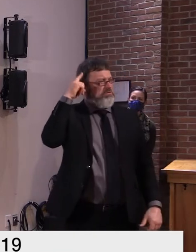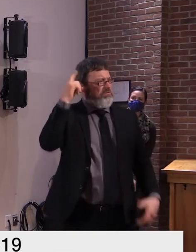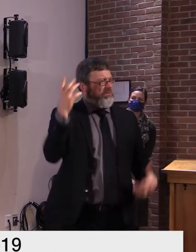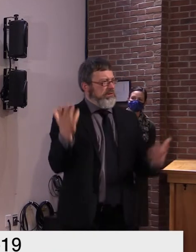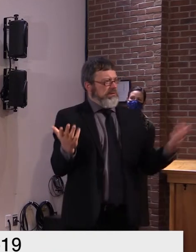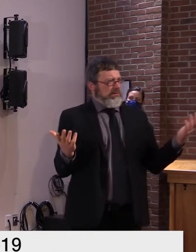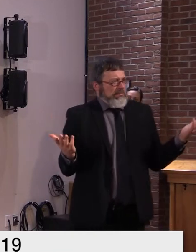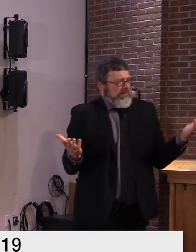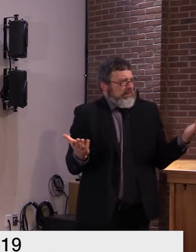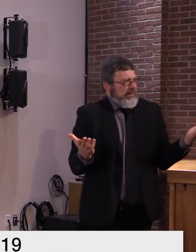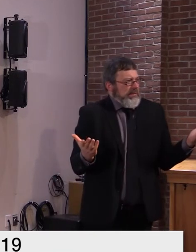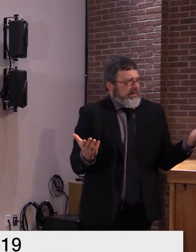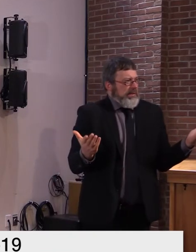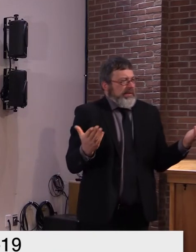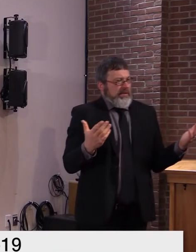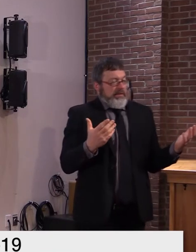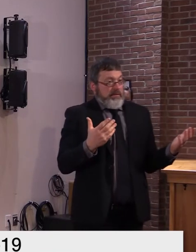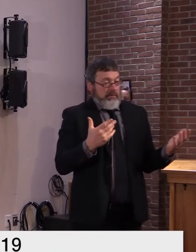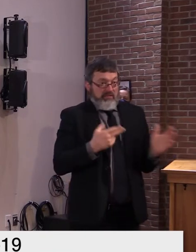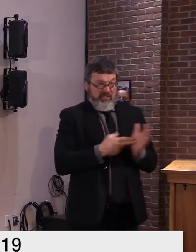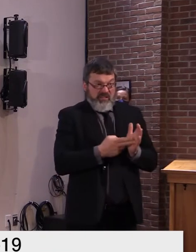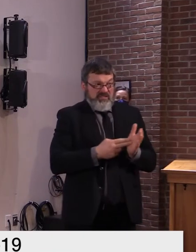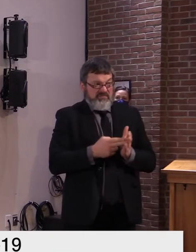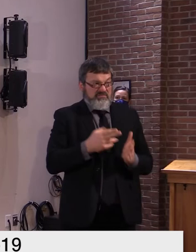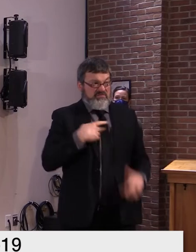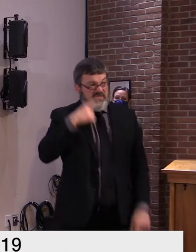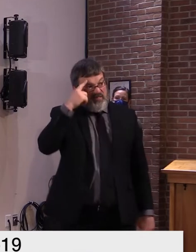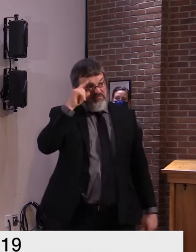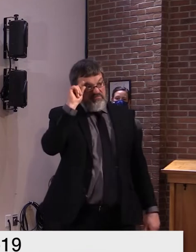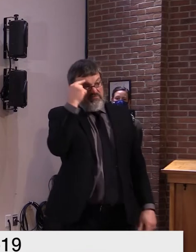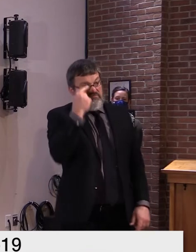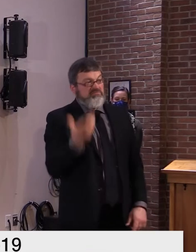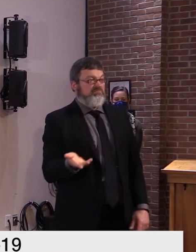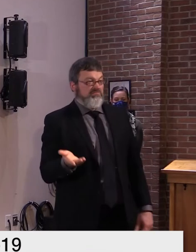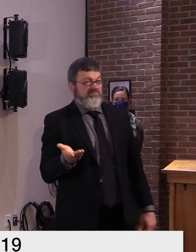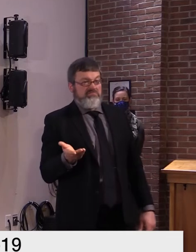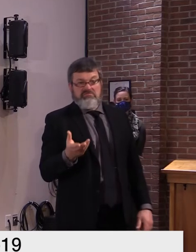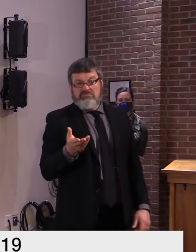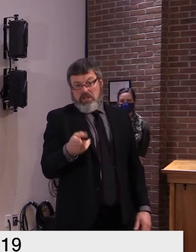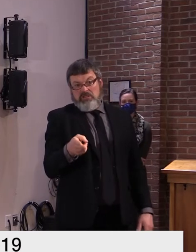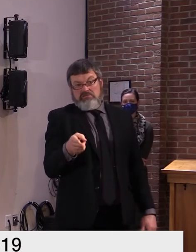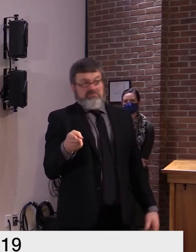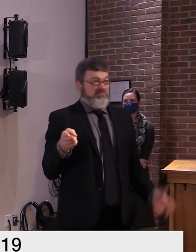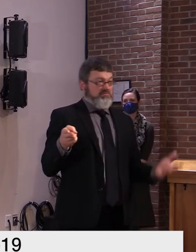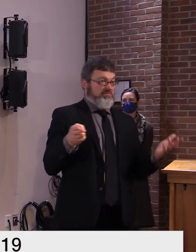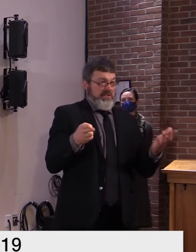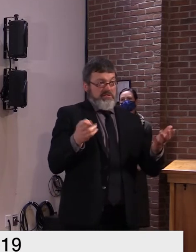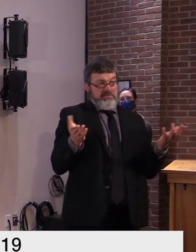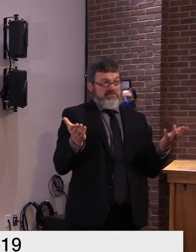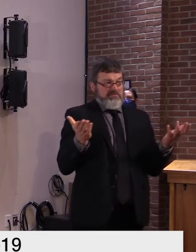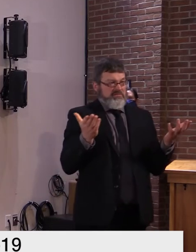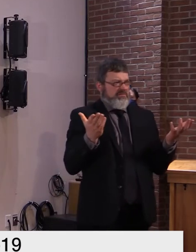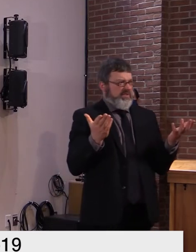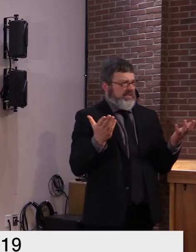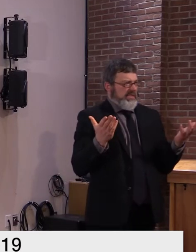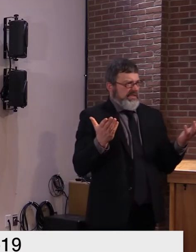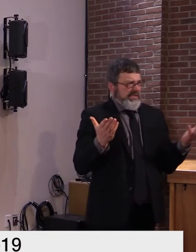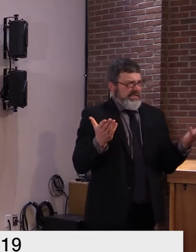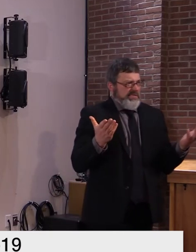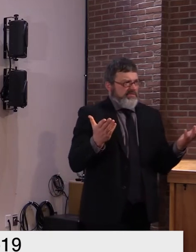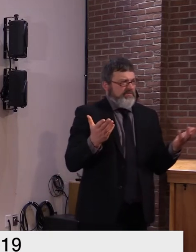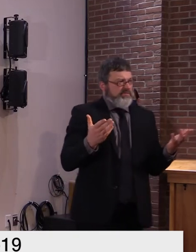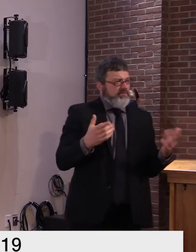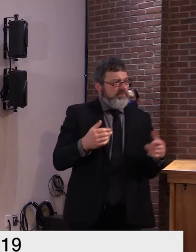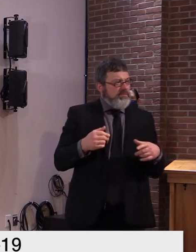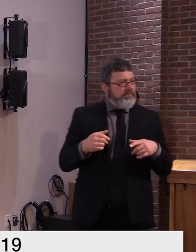some respects so we need to move on they say they're scared of the president that doesn't